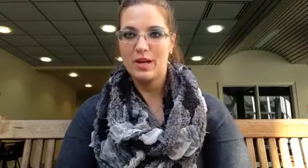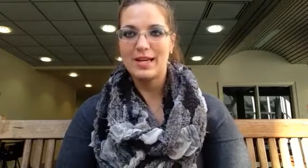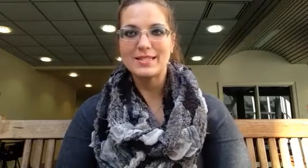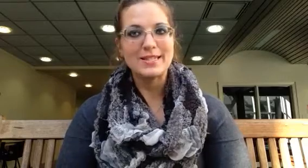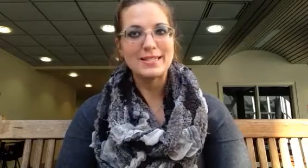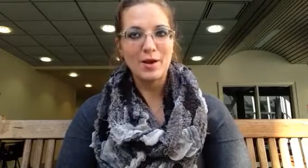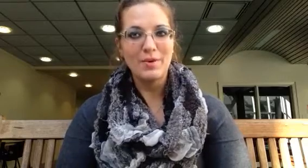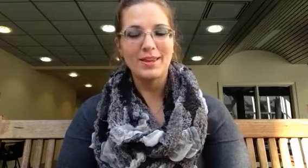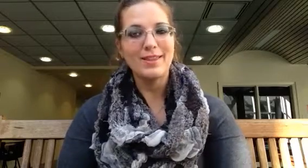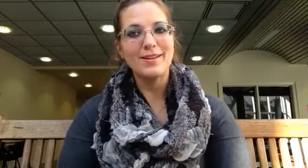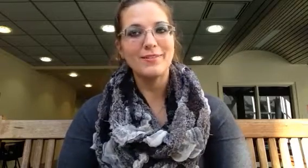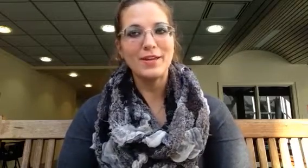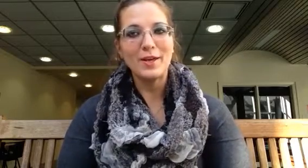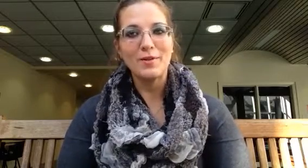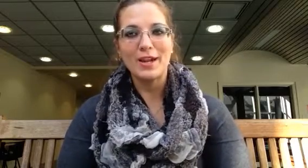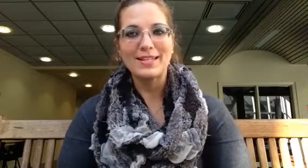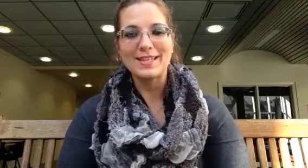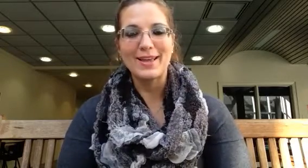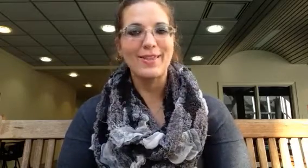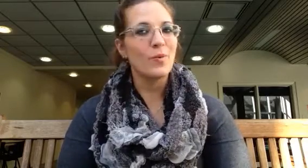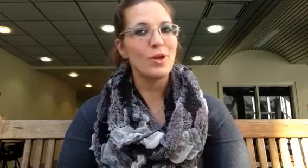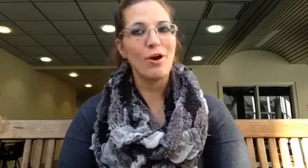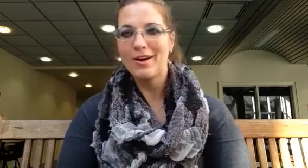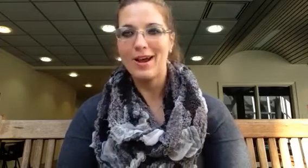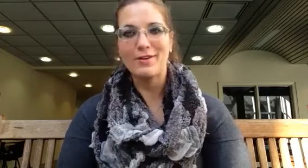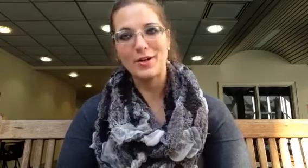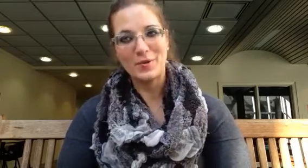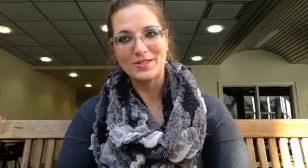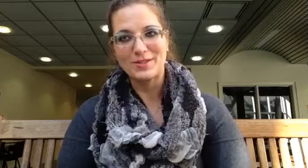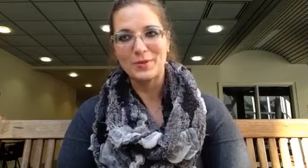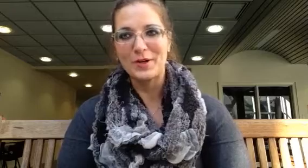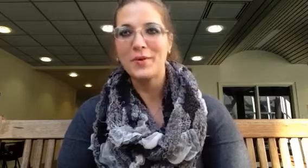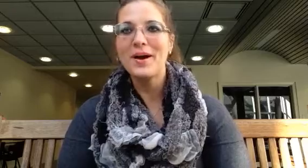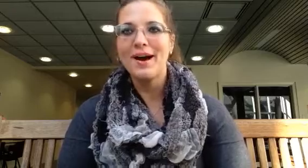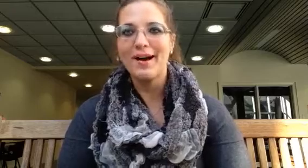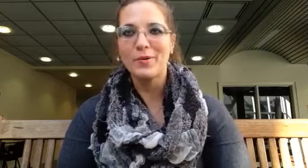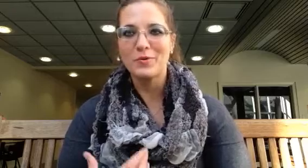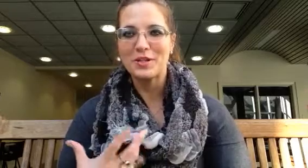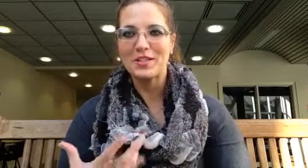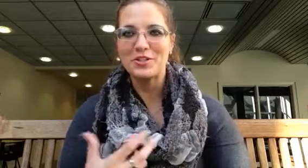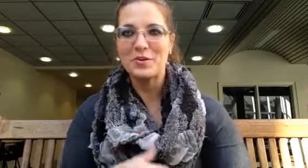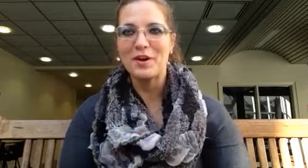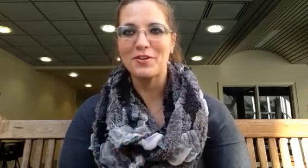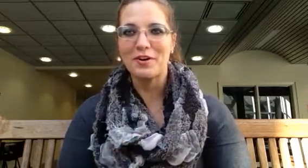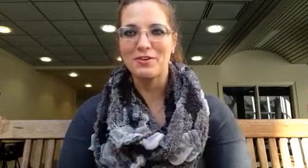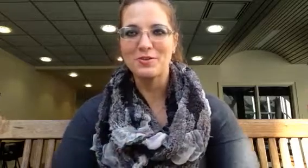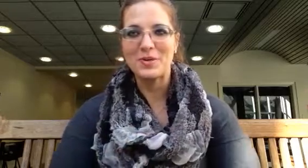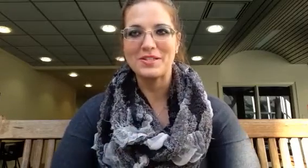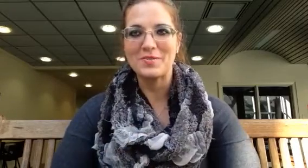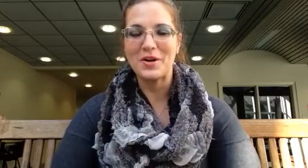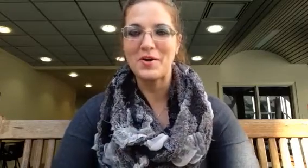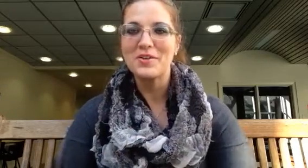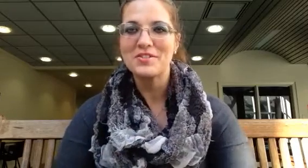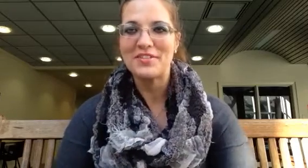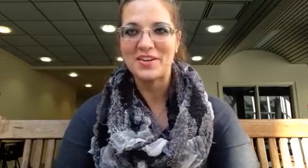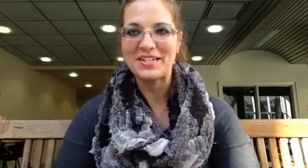you guys can tell me at the end of the video. That I said that we aren't having a quiz tomorrow. I will release you a girl's quiz tomorrow. So have a great day.